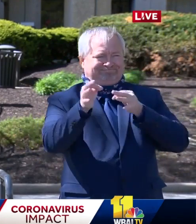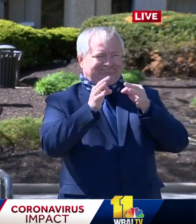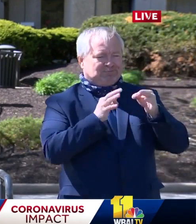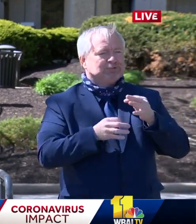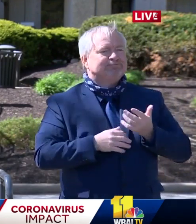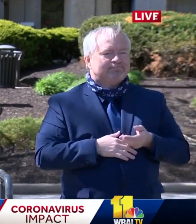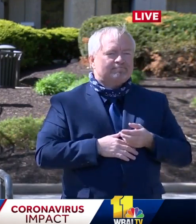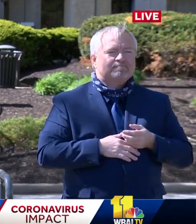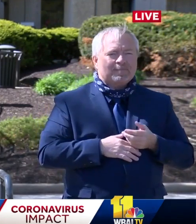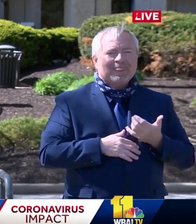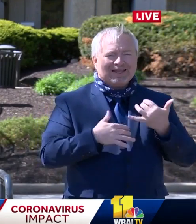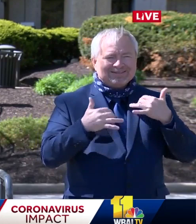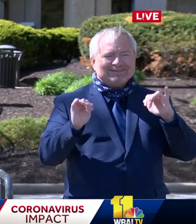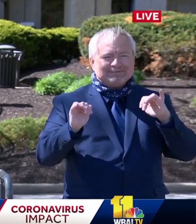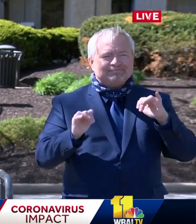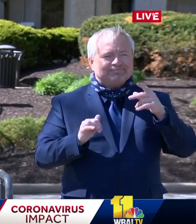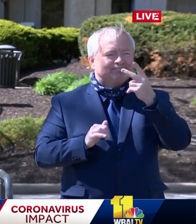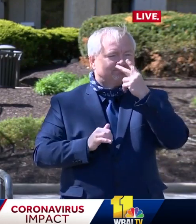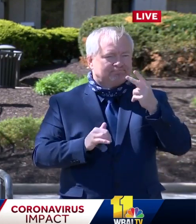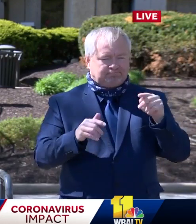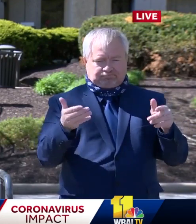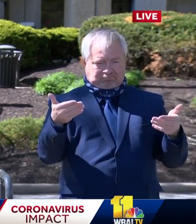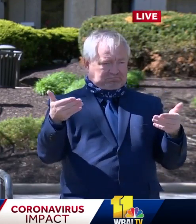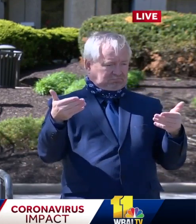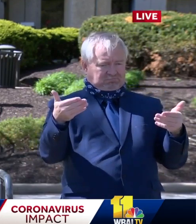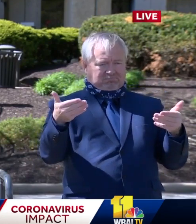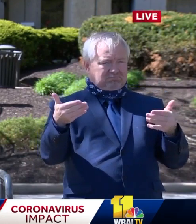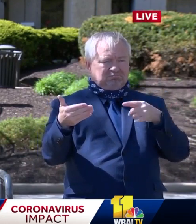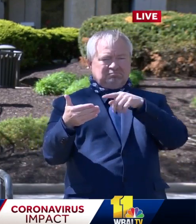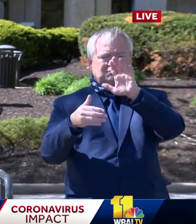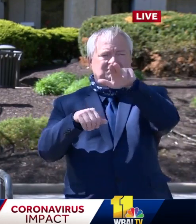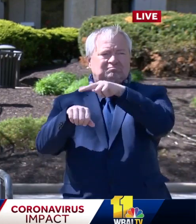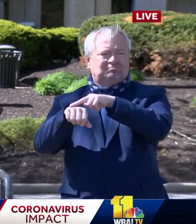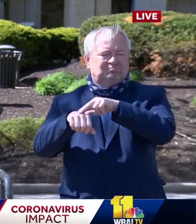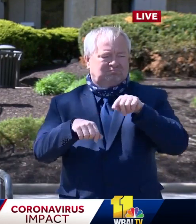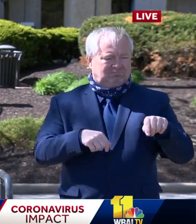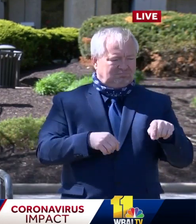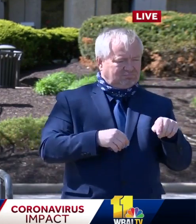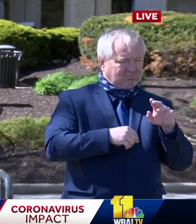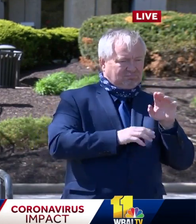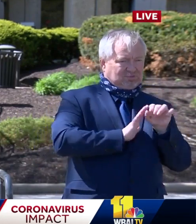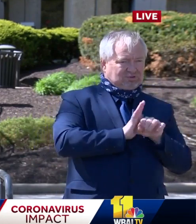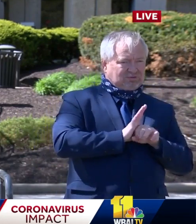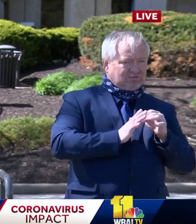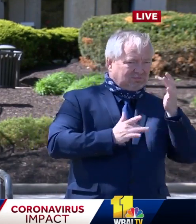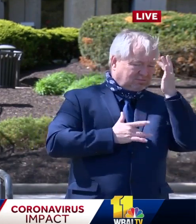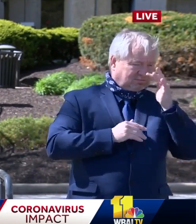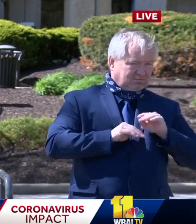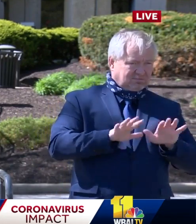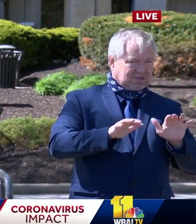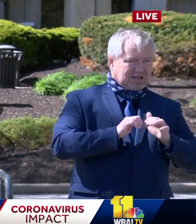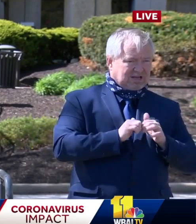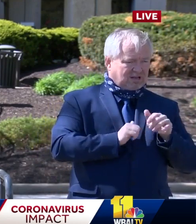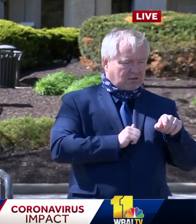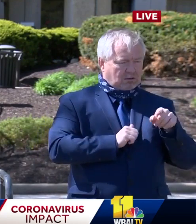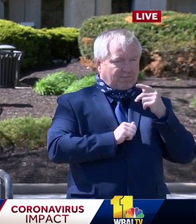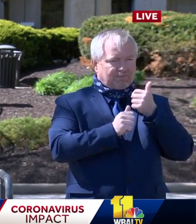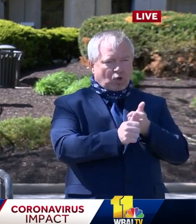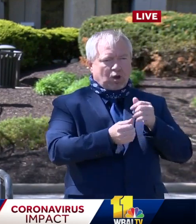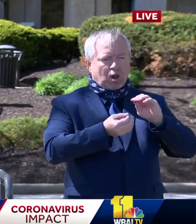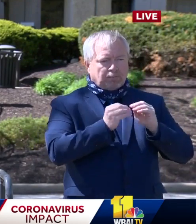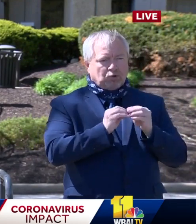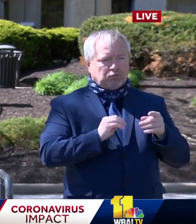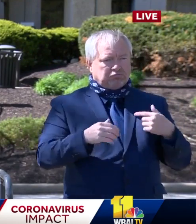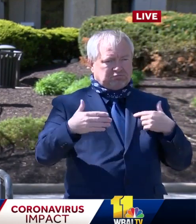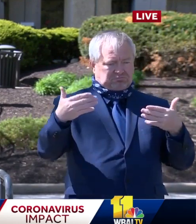see differences in rates of infection based on race, right now we are not seeing differences based